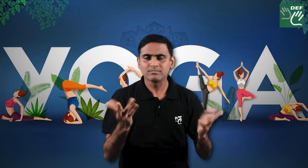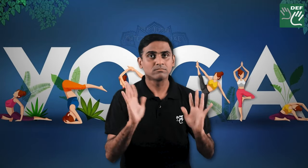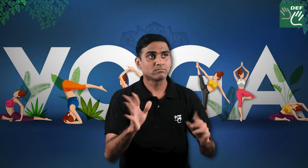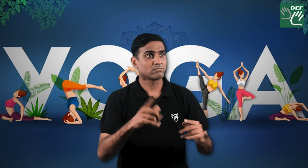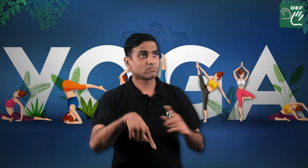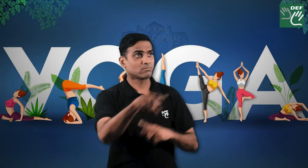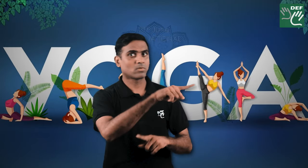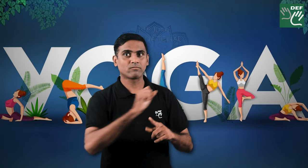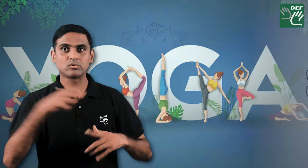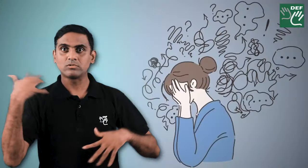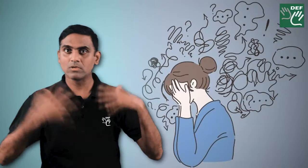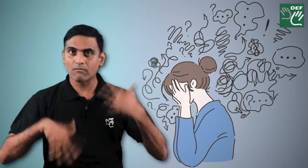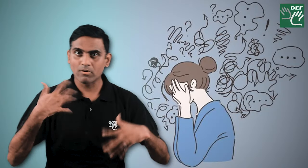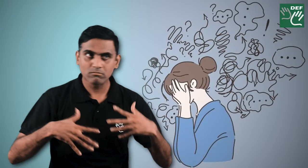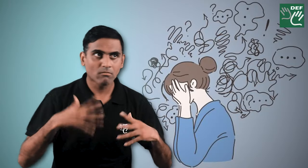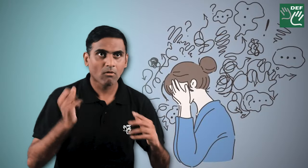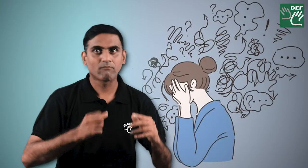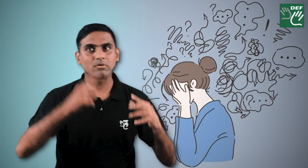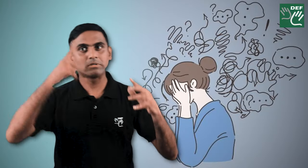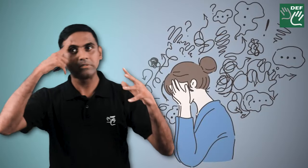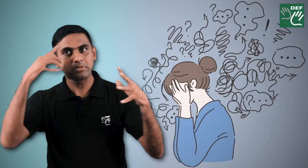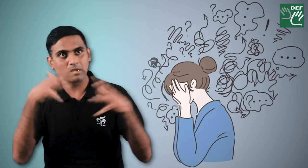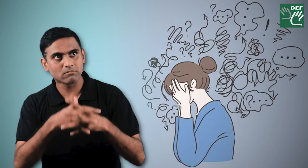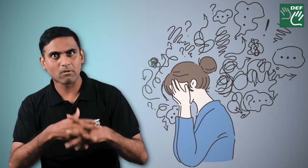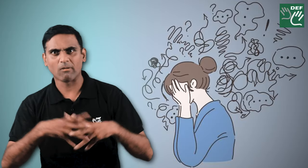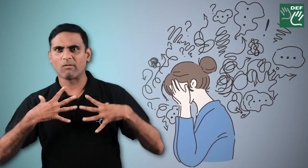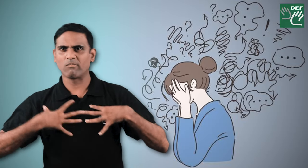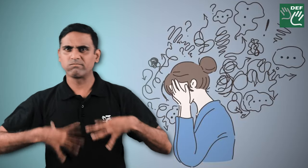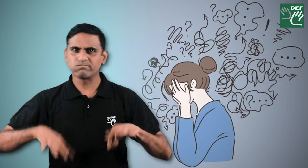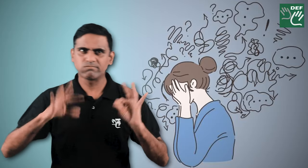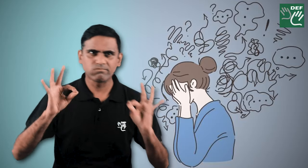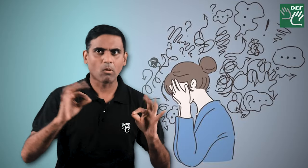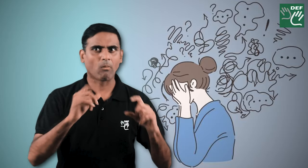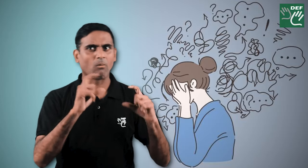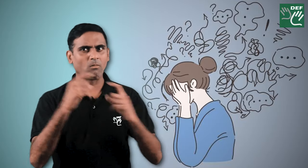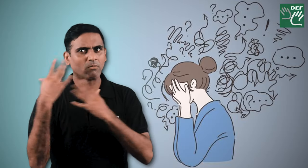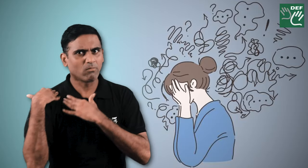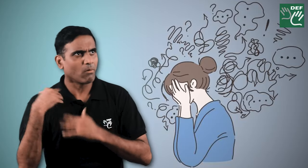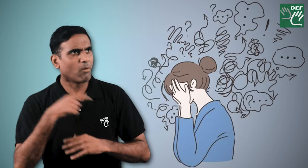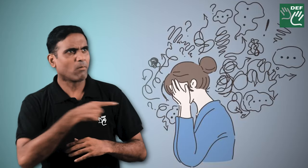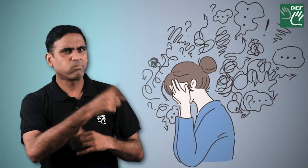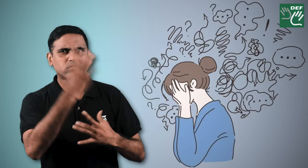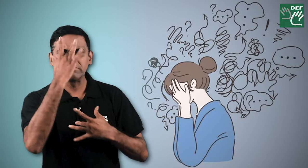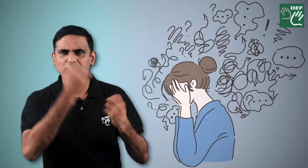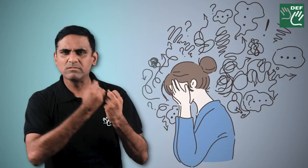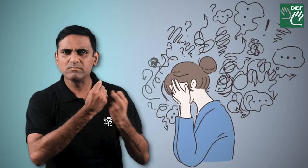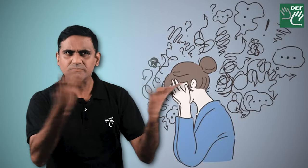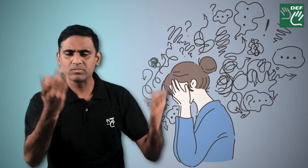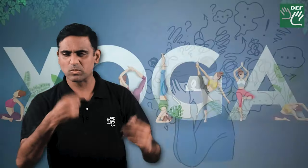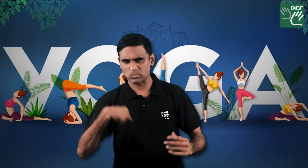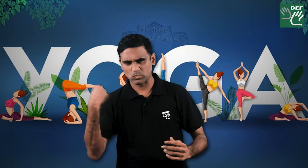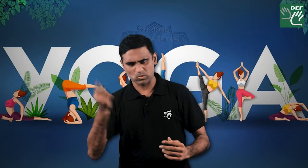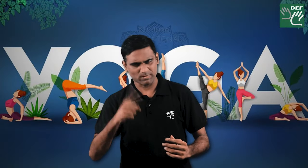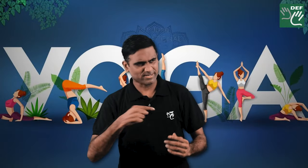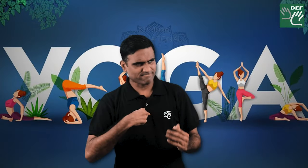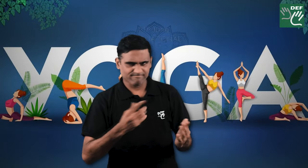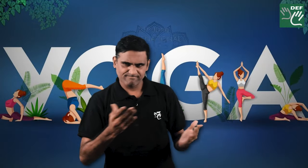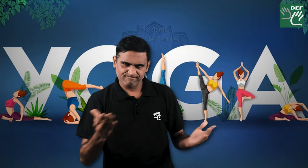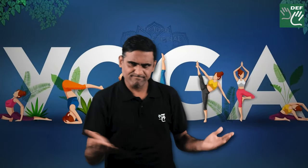irrespective of their age or situation the oish ministry has conducted thorough research on variety of diseases affect women the